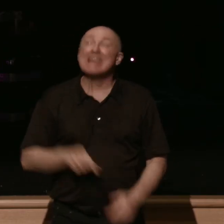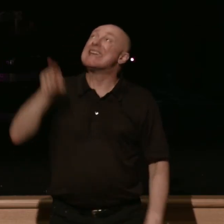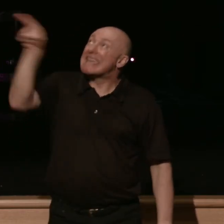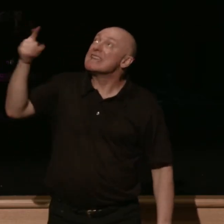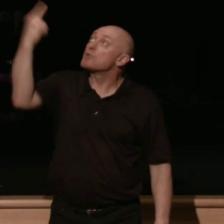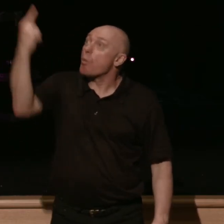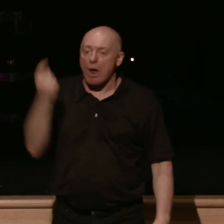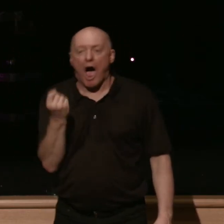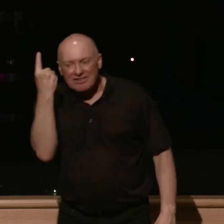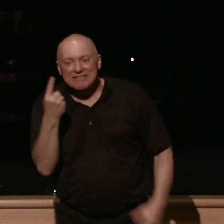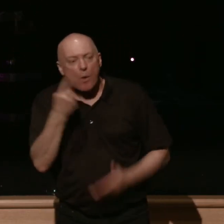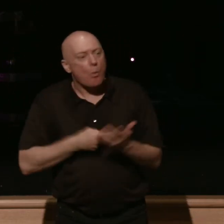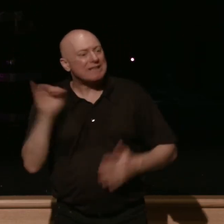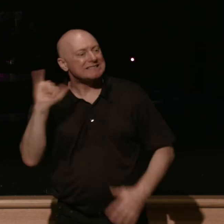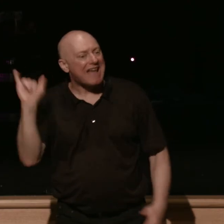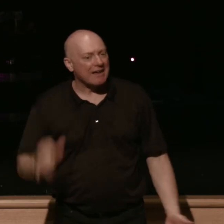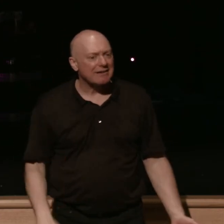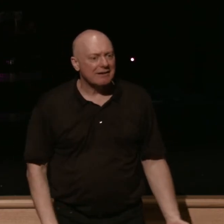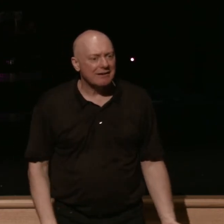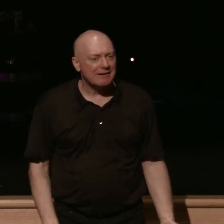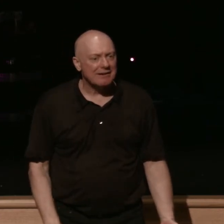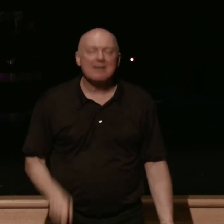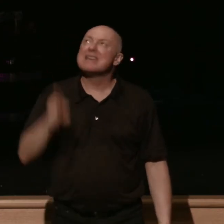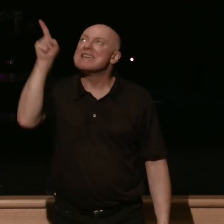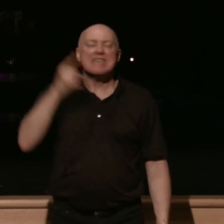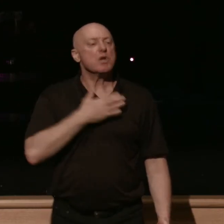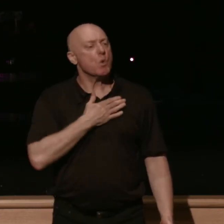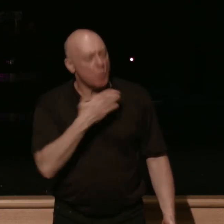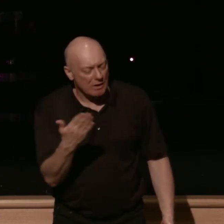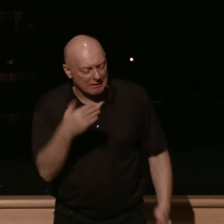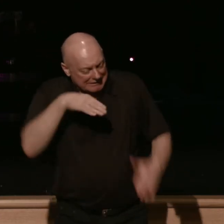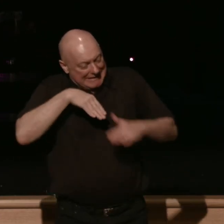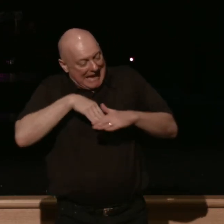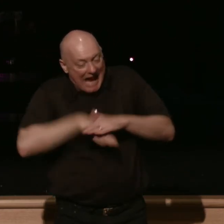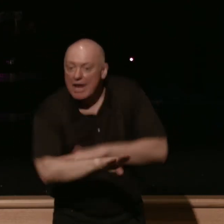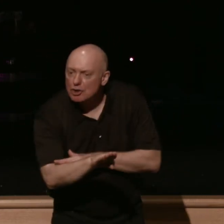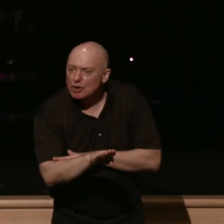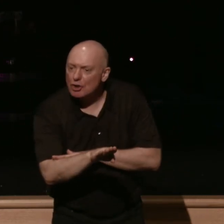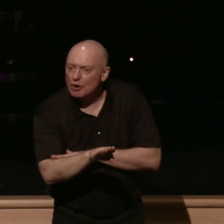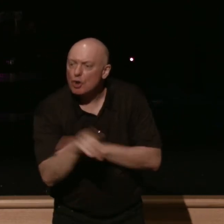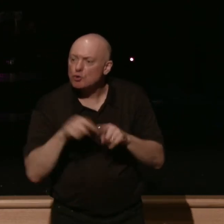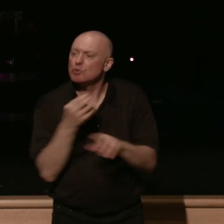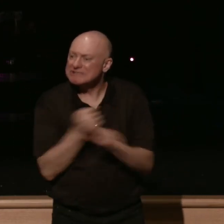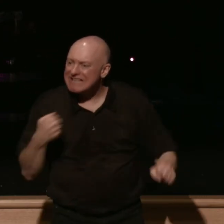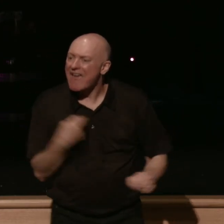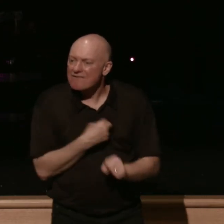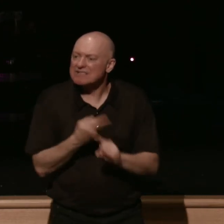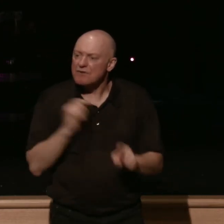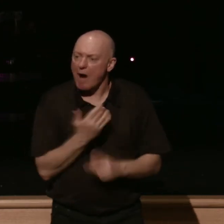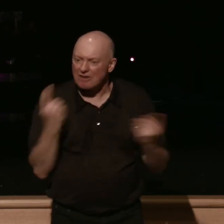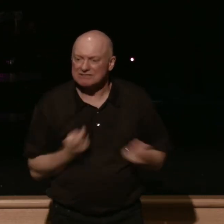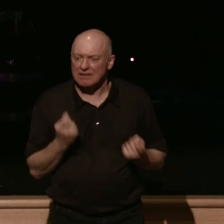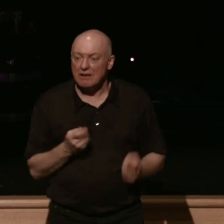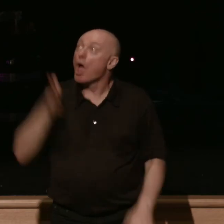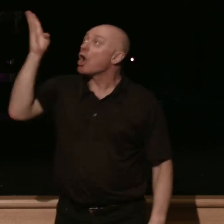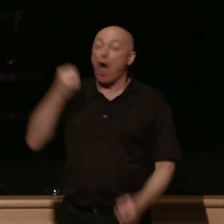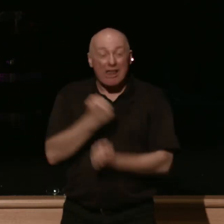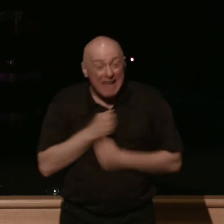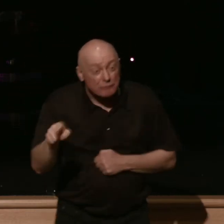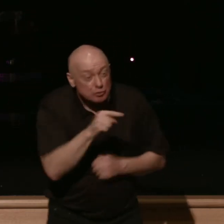understands what it's like he willingly entered in to save us from our sins this god who loves you so much that he would purify